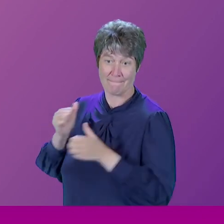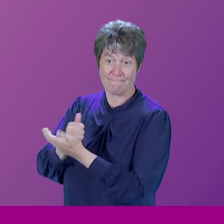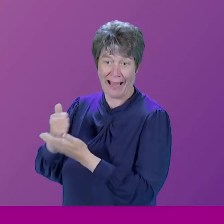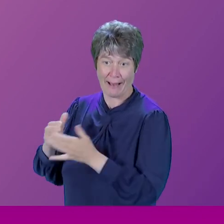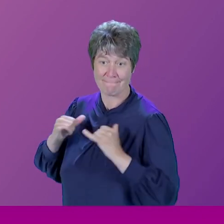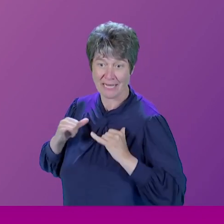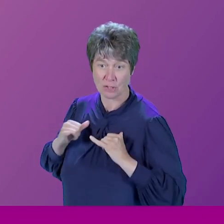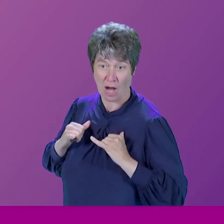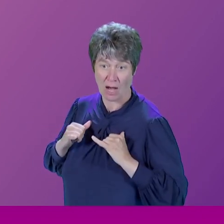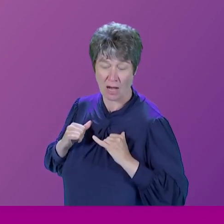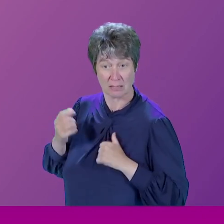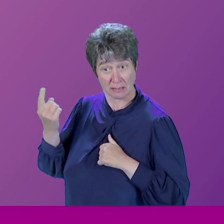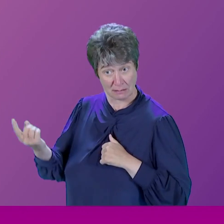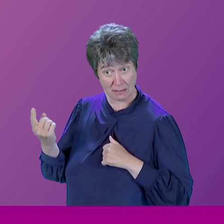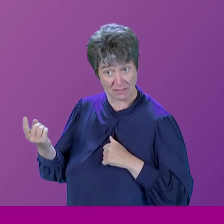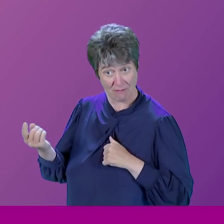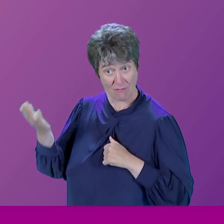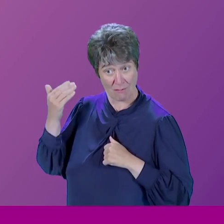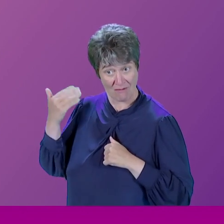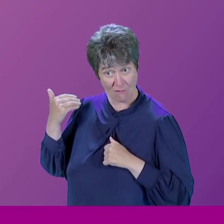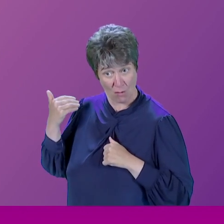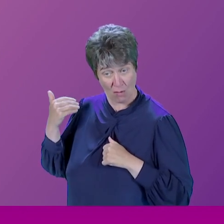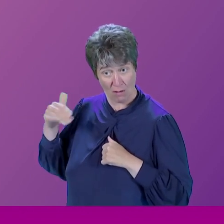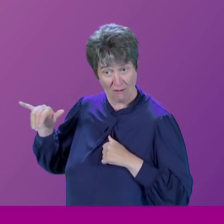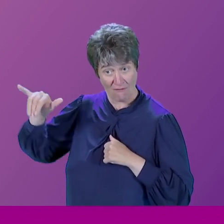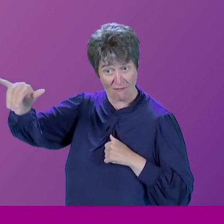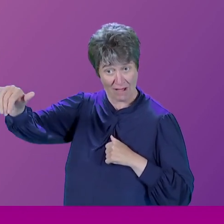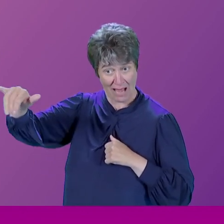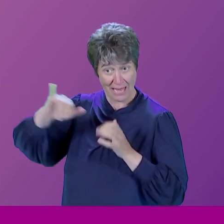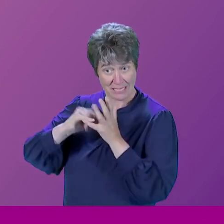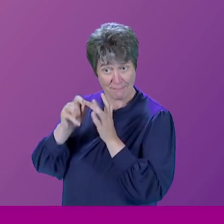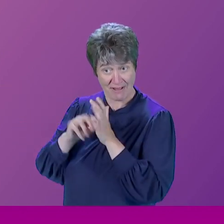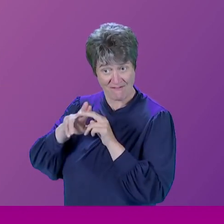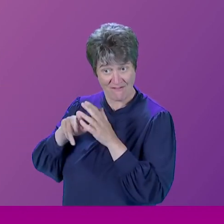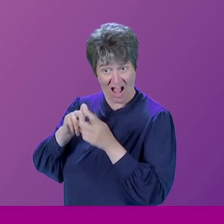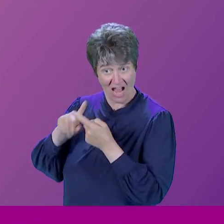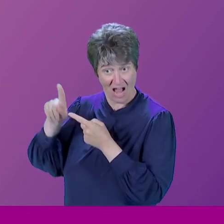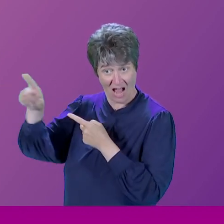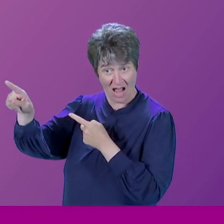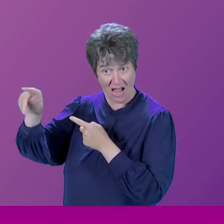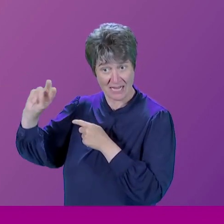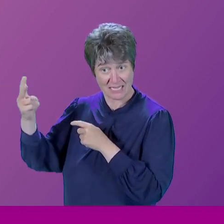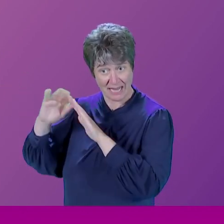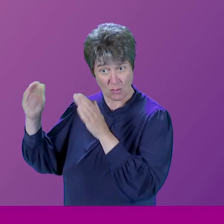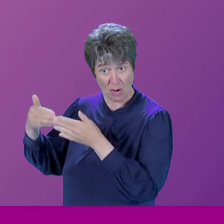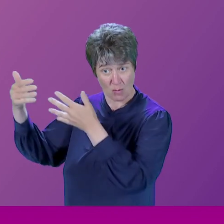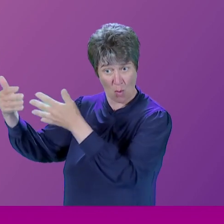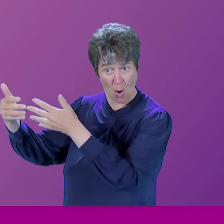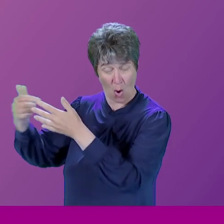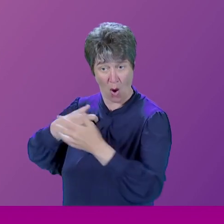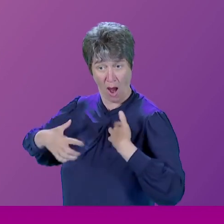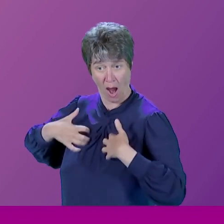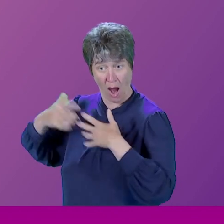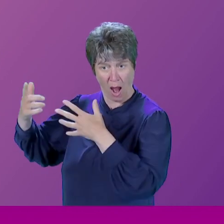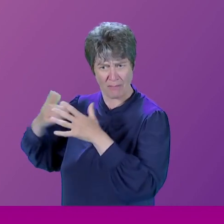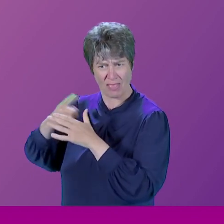Second World War when I was 20 years old. I said, oh, yeah. And he said, and the rest of my life has been so dull. I felt so